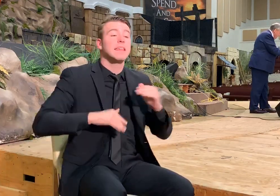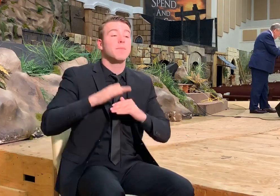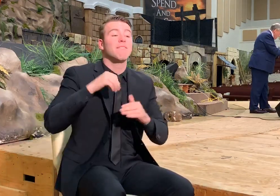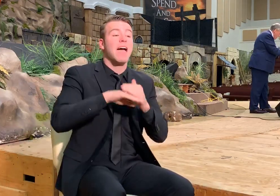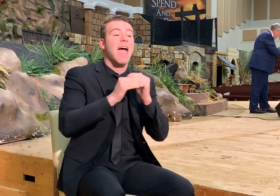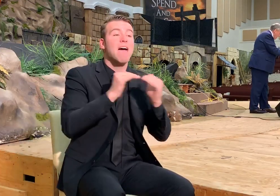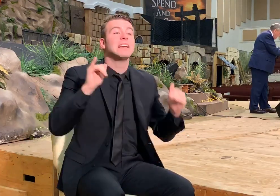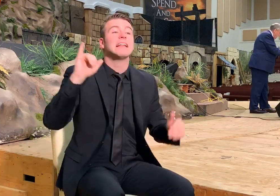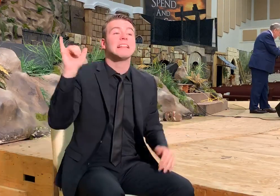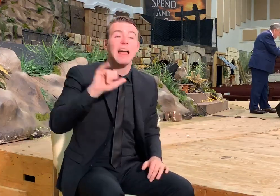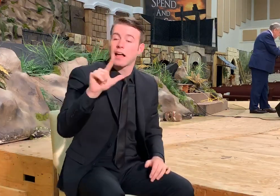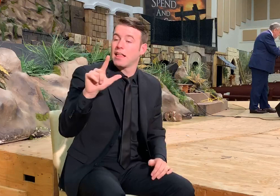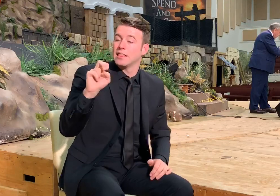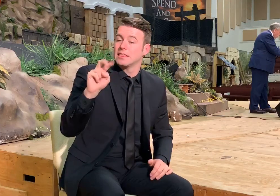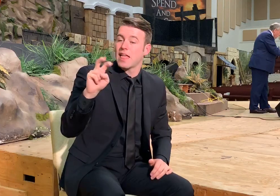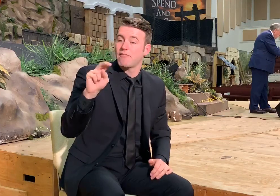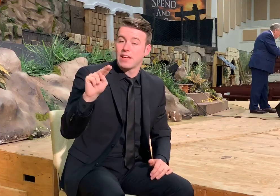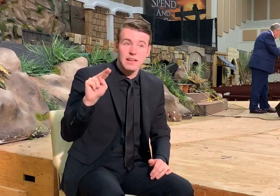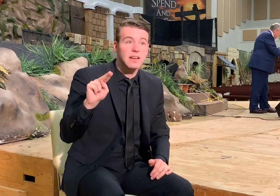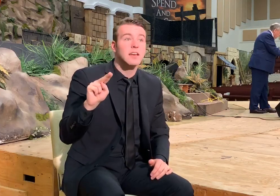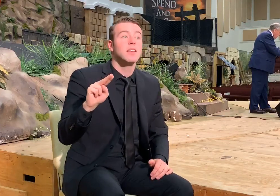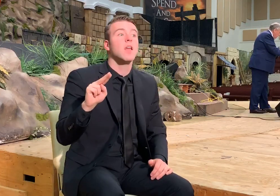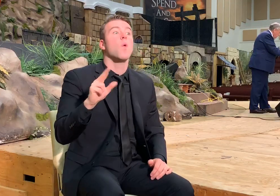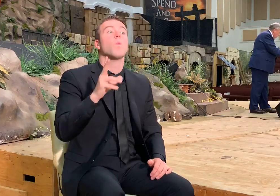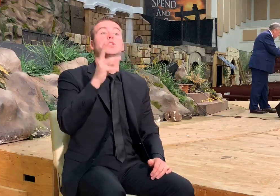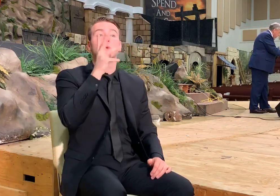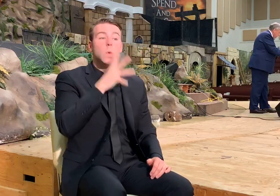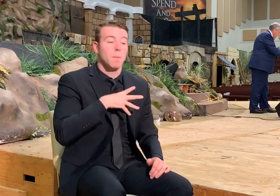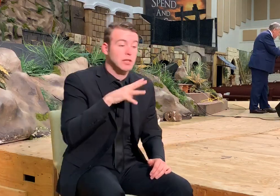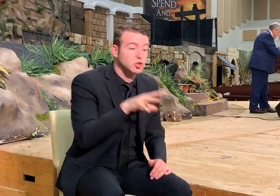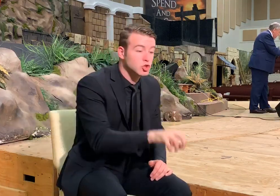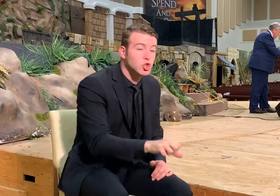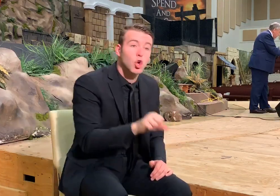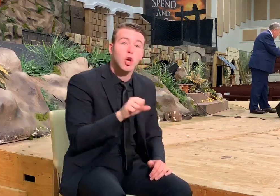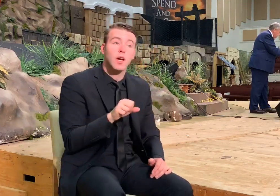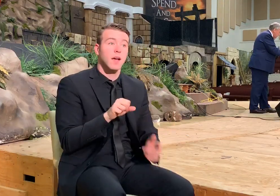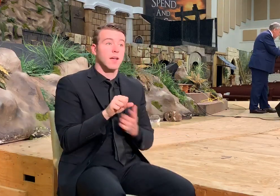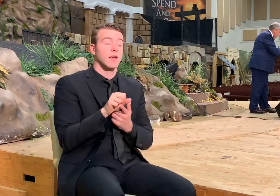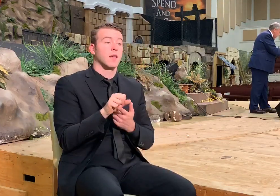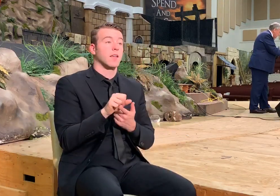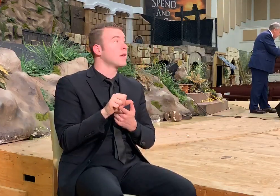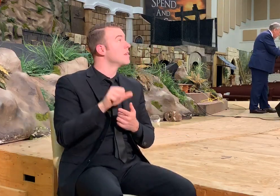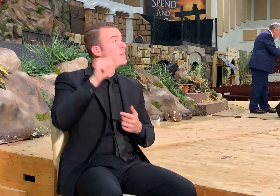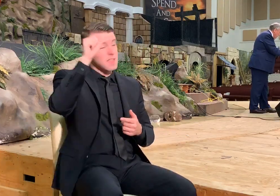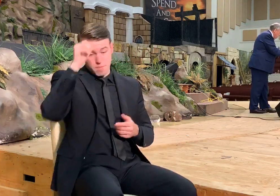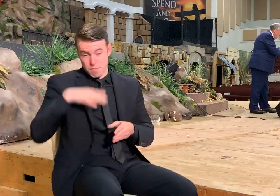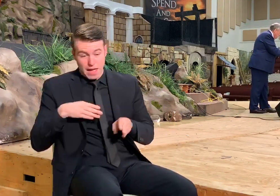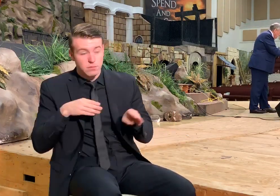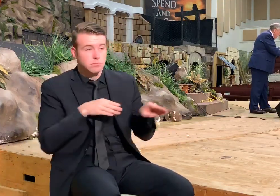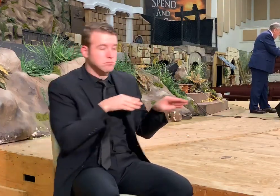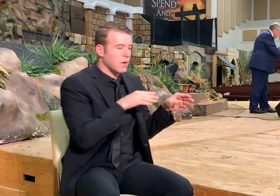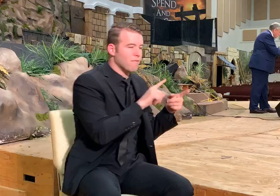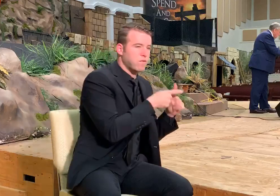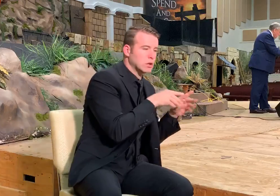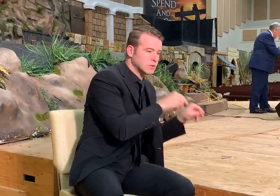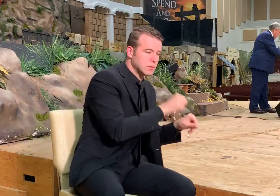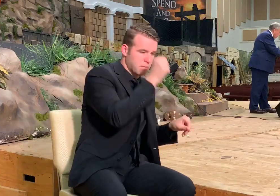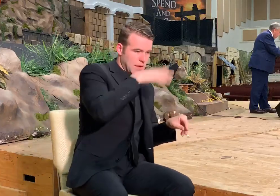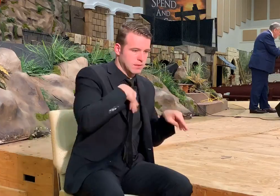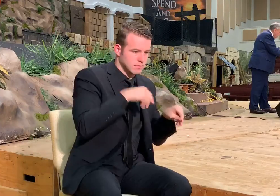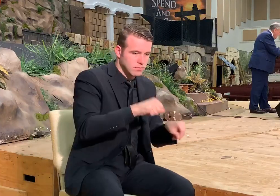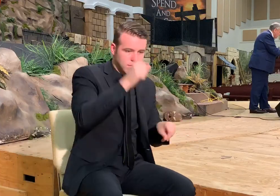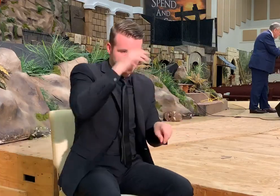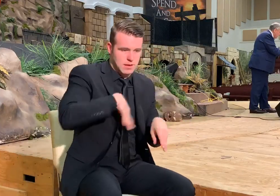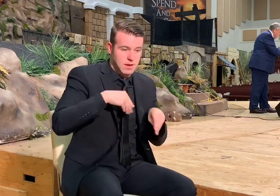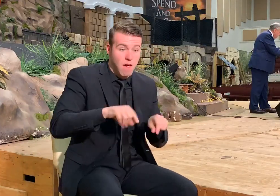leaven, which a woman took. Now those others were men sowing, but here's a woman that took and hid